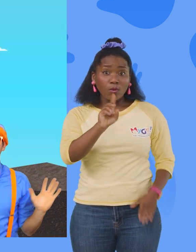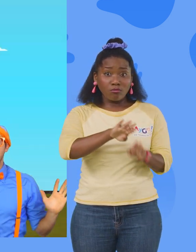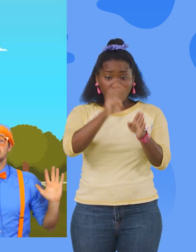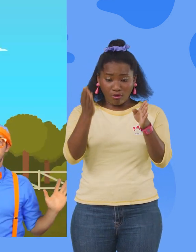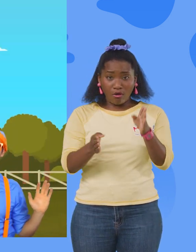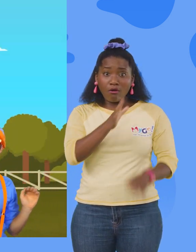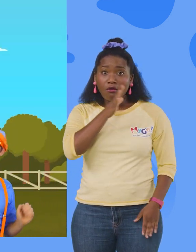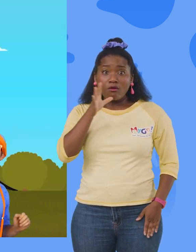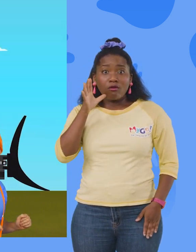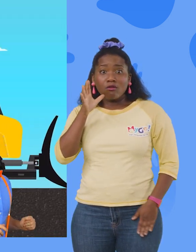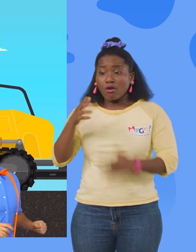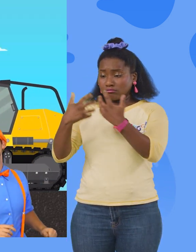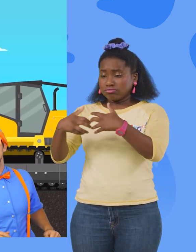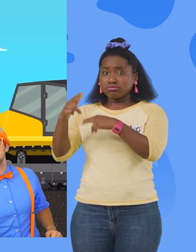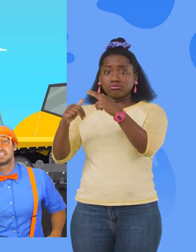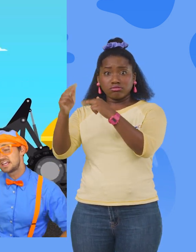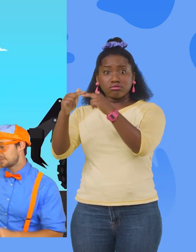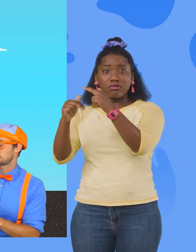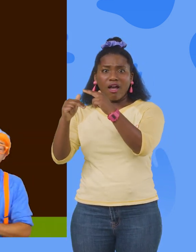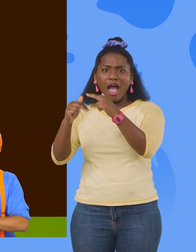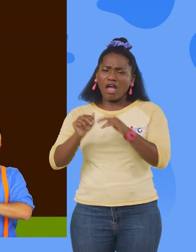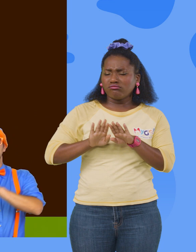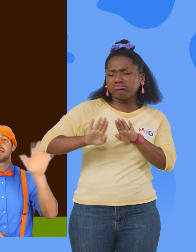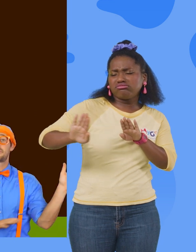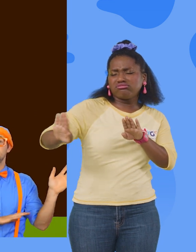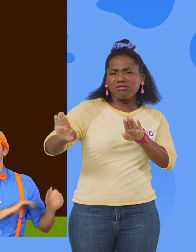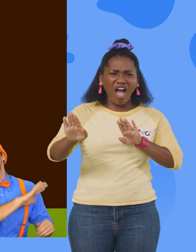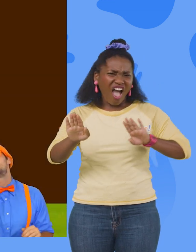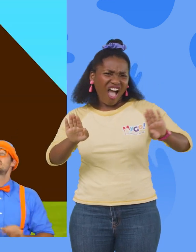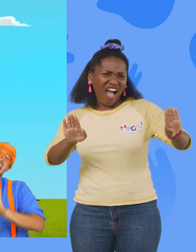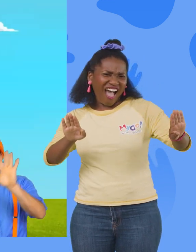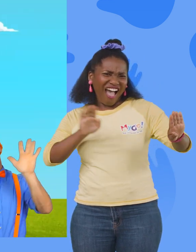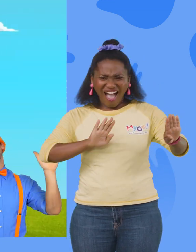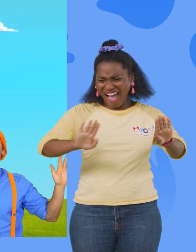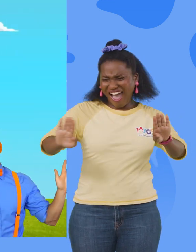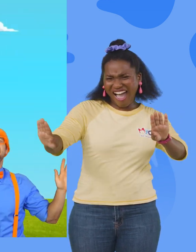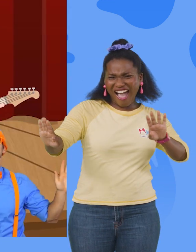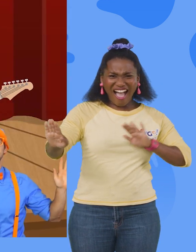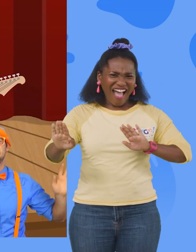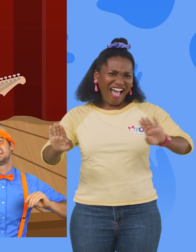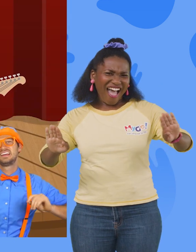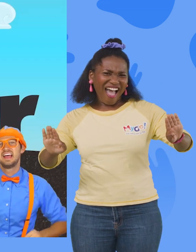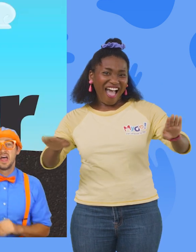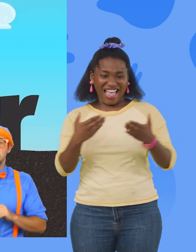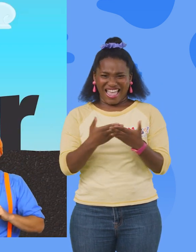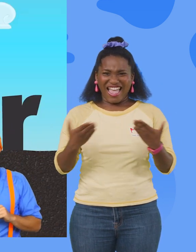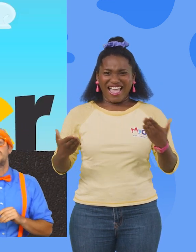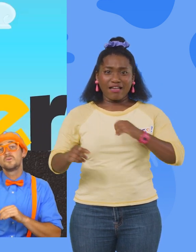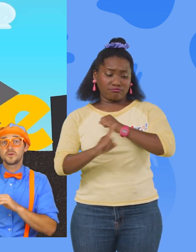mines, farms, and factories. Whoa, whoa, whoa. It can push most anything. Whoa, Bulldozer,